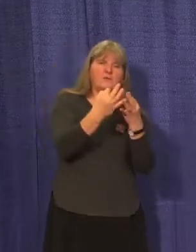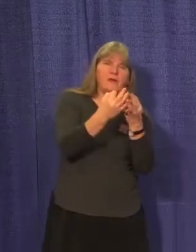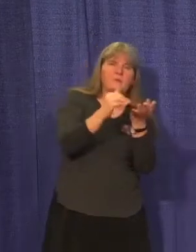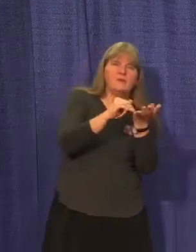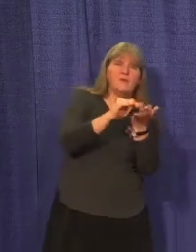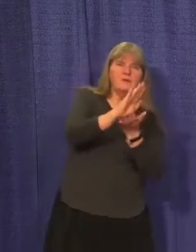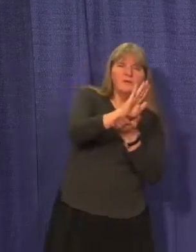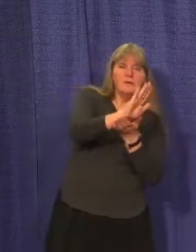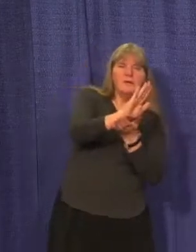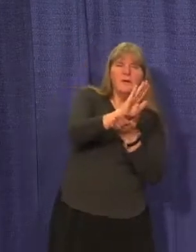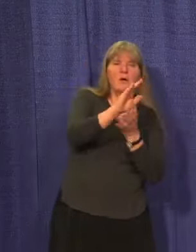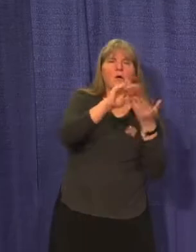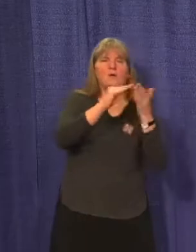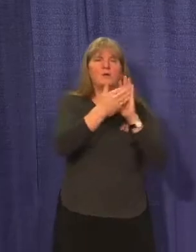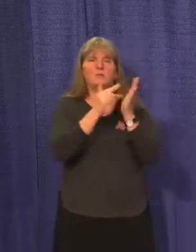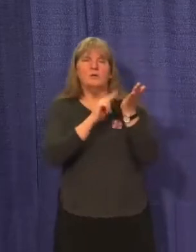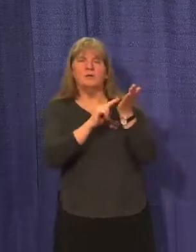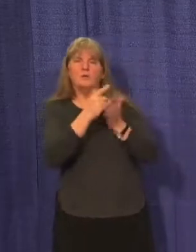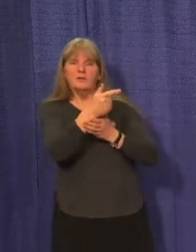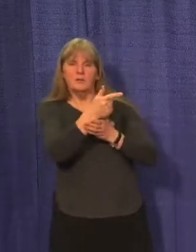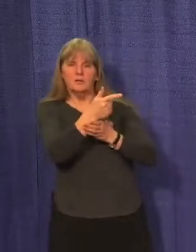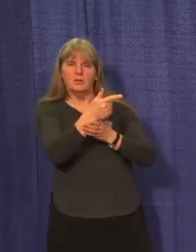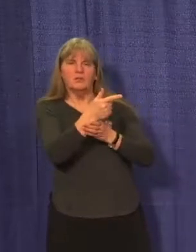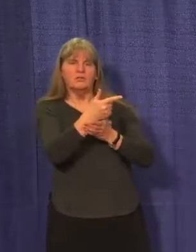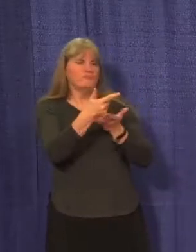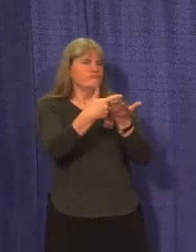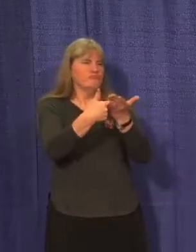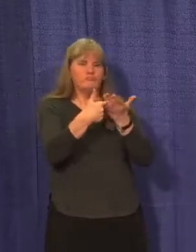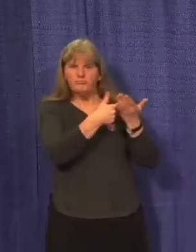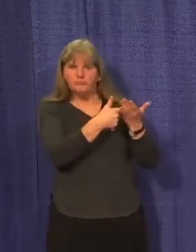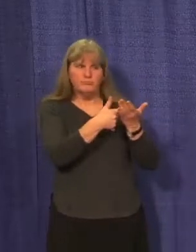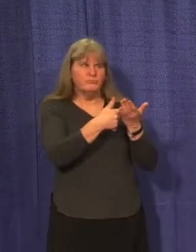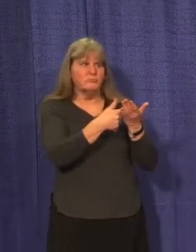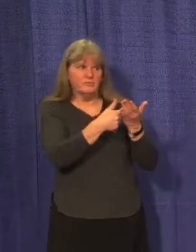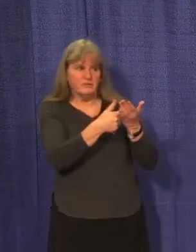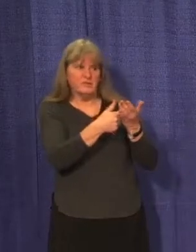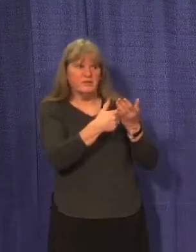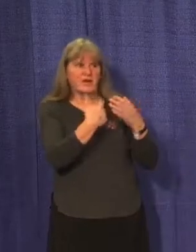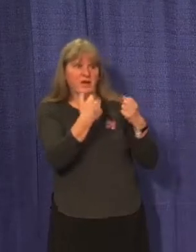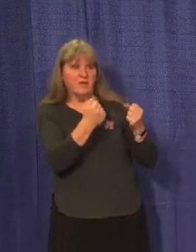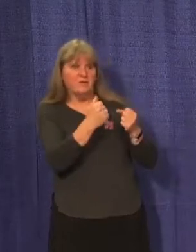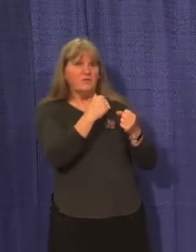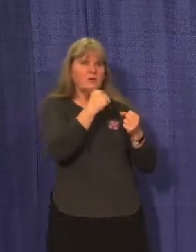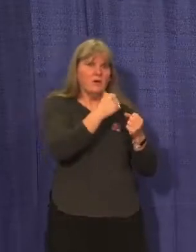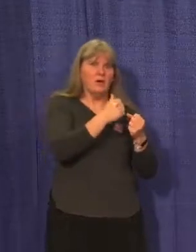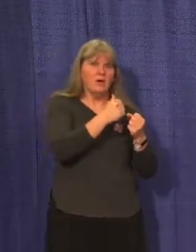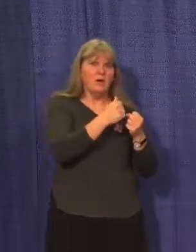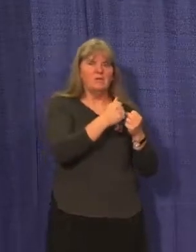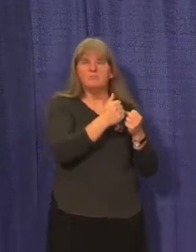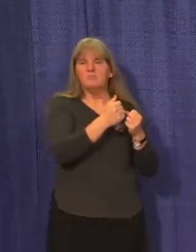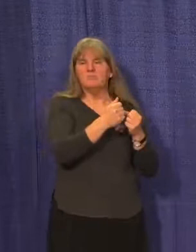the community nurse caring for the patient. Do you have a follow-up, Luke?